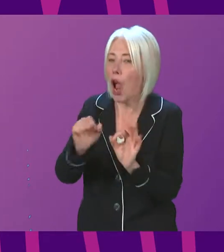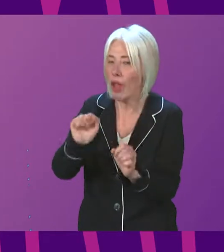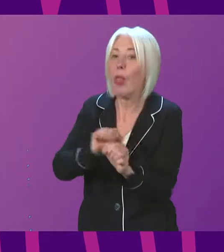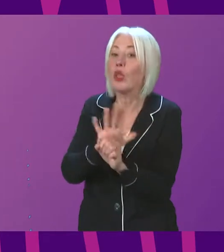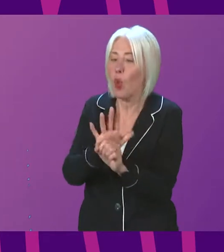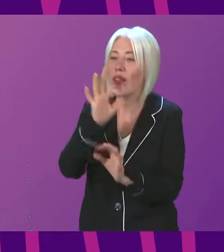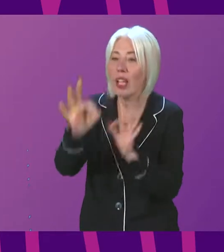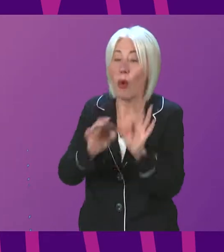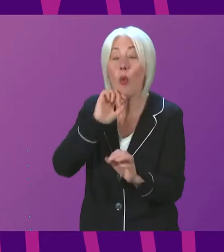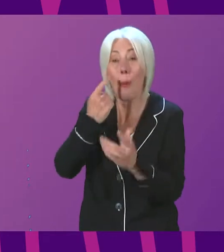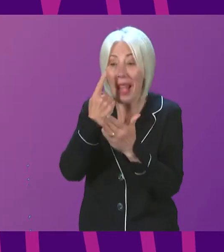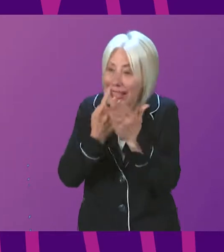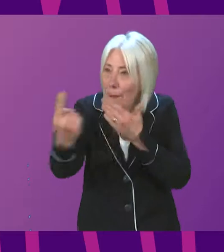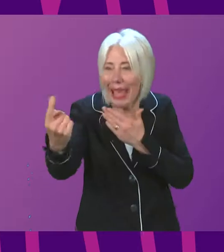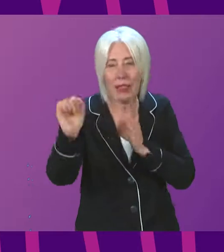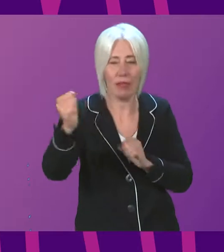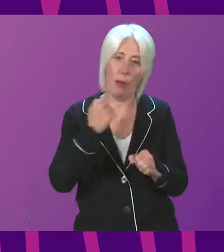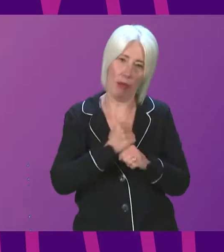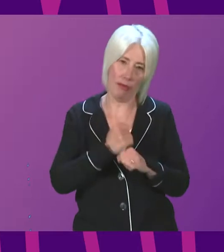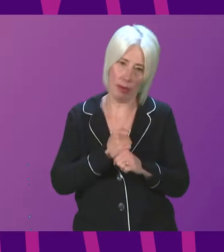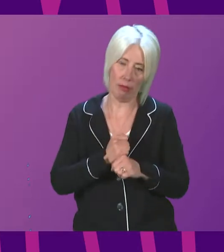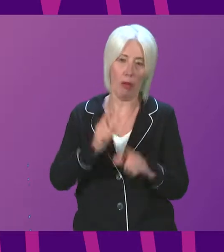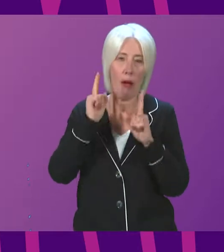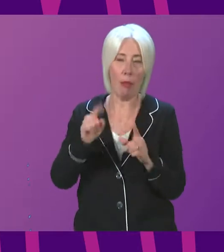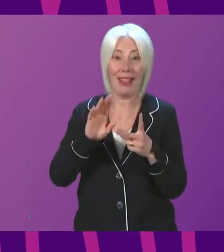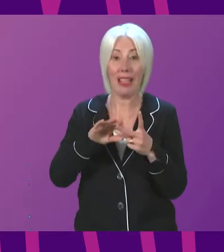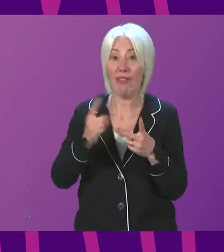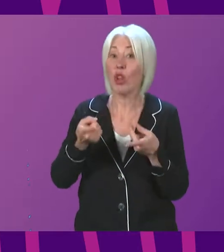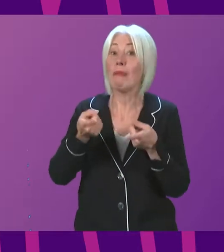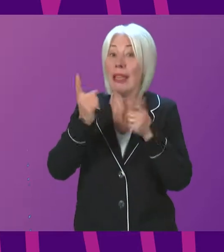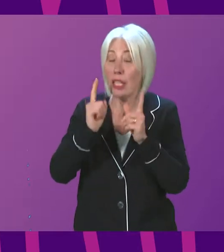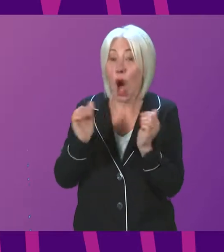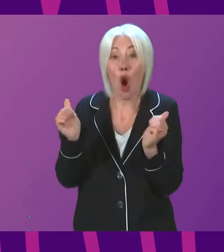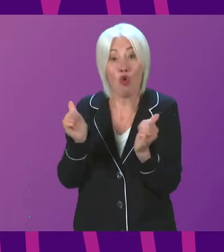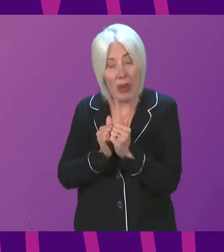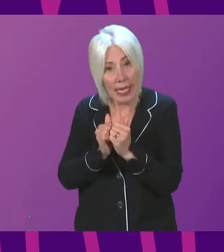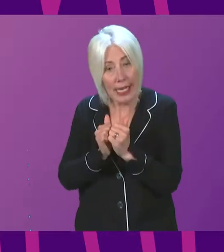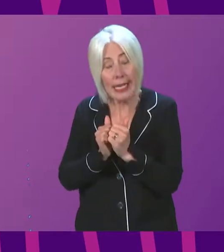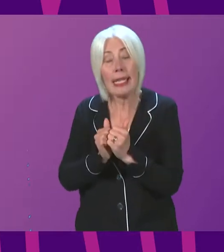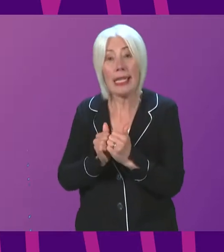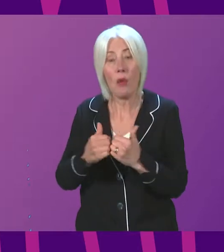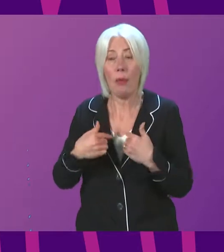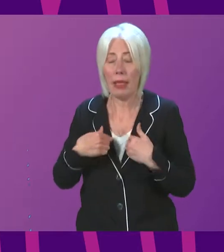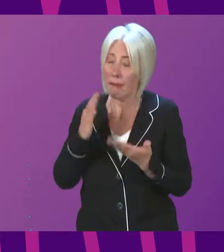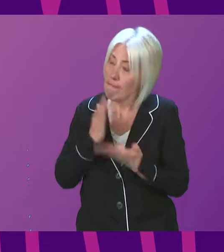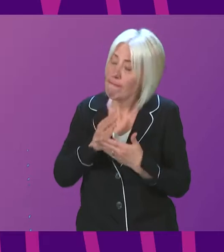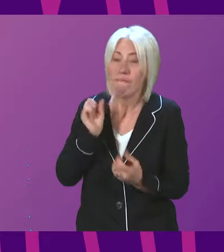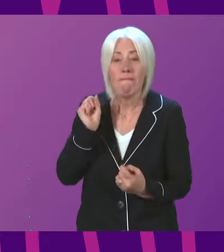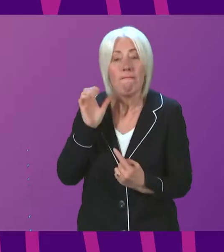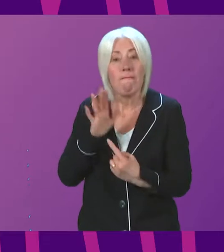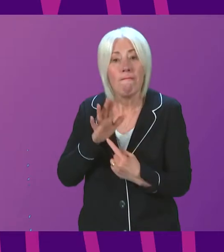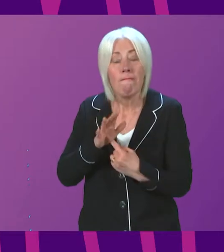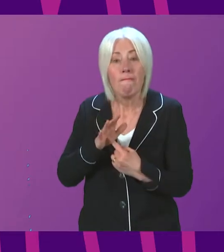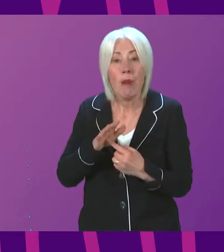proceed independently of government. However, does the Deputy First Minister agree with me that it is vital to ensure that